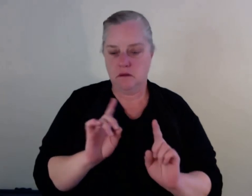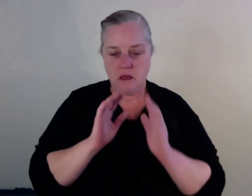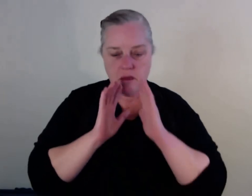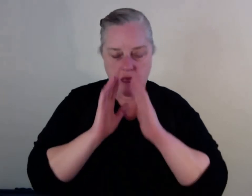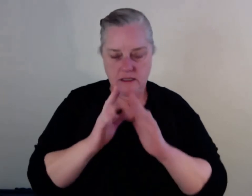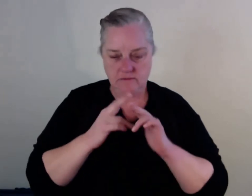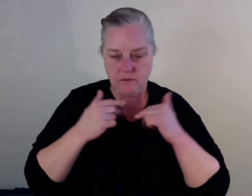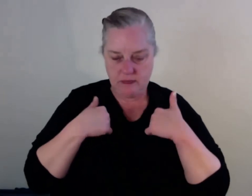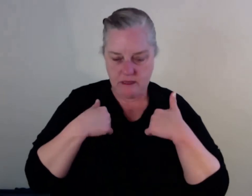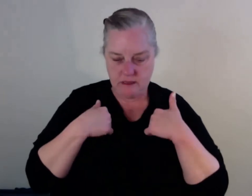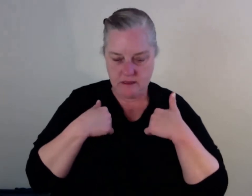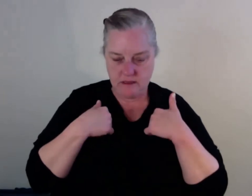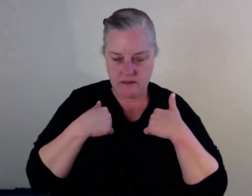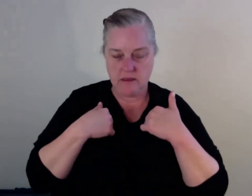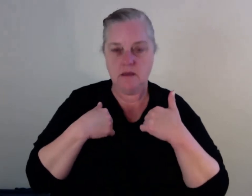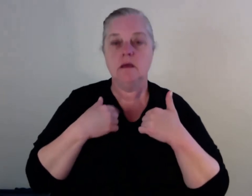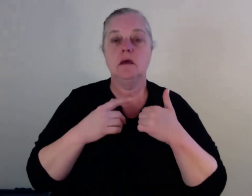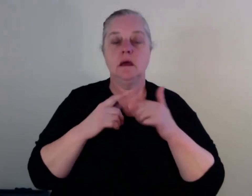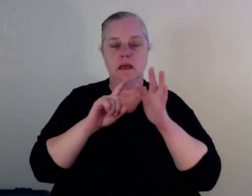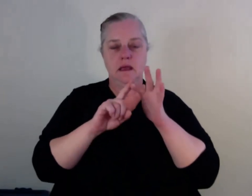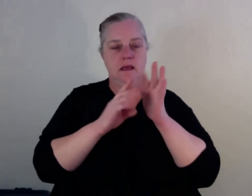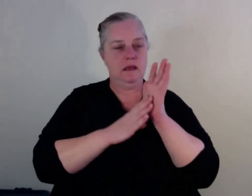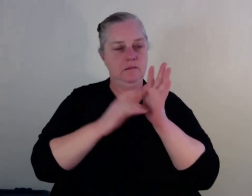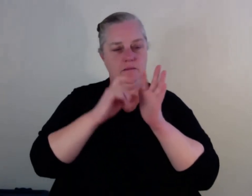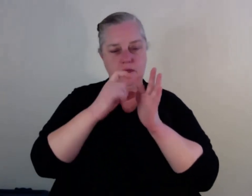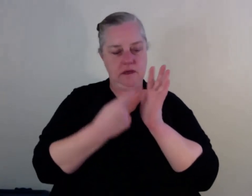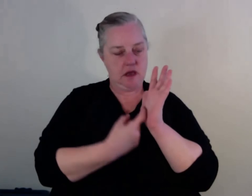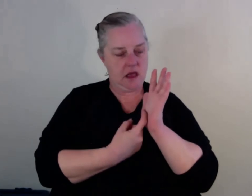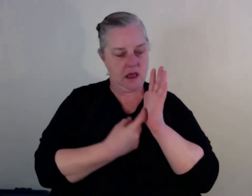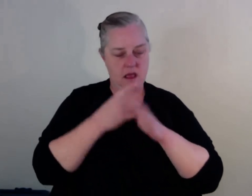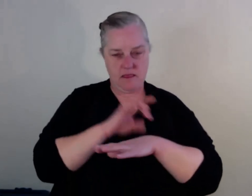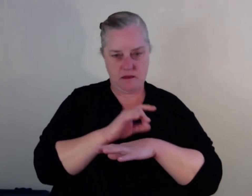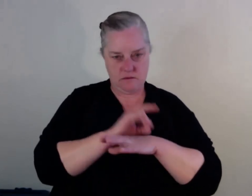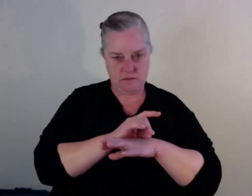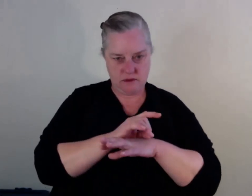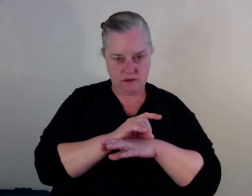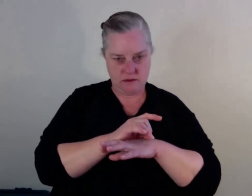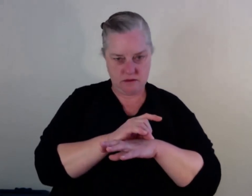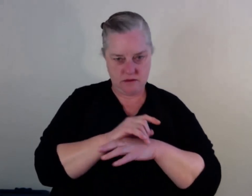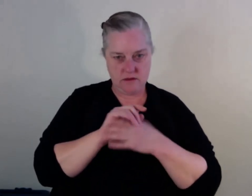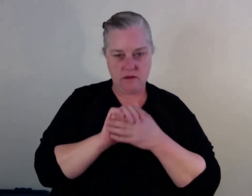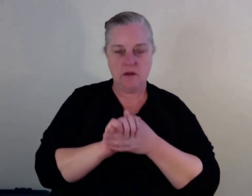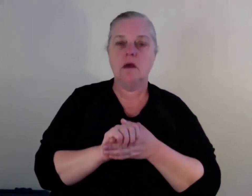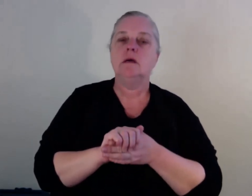EMDR therapy, which deals with, and brain spotting therapy, which are very similar, which deals with the trigger response.